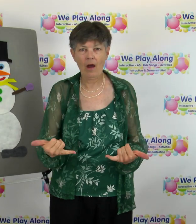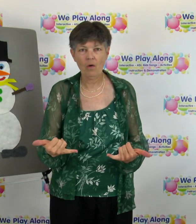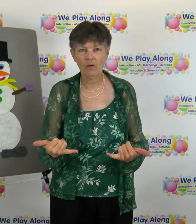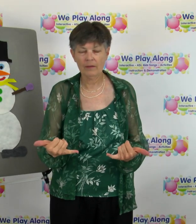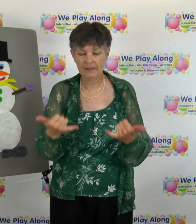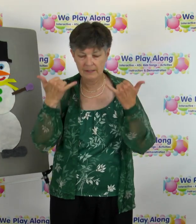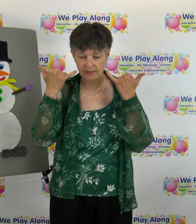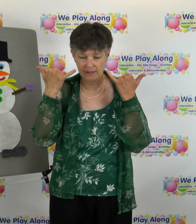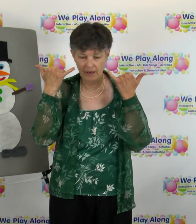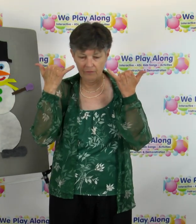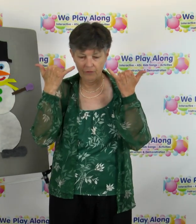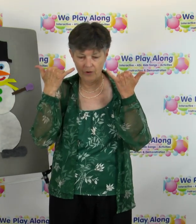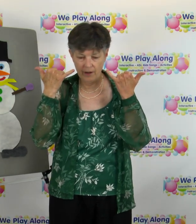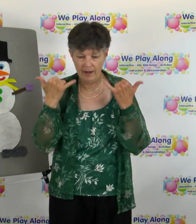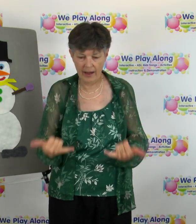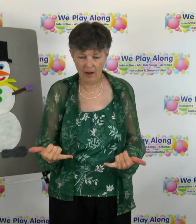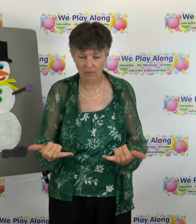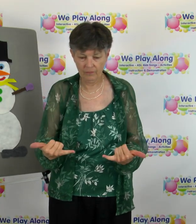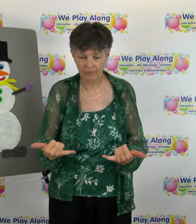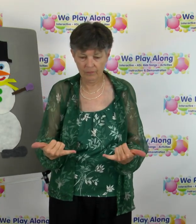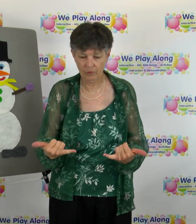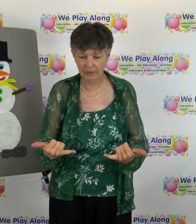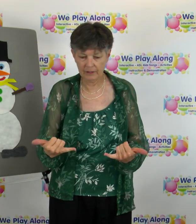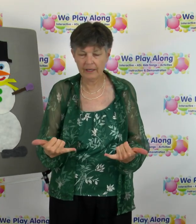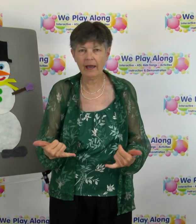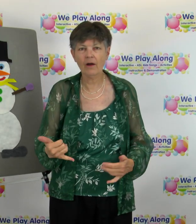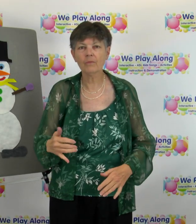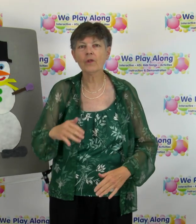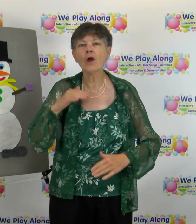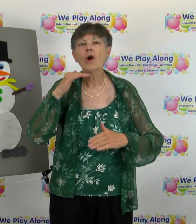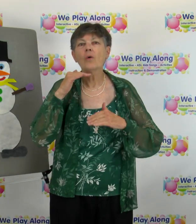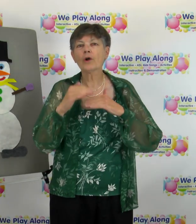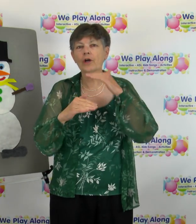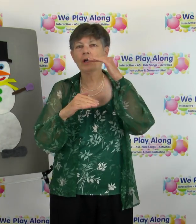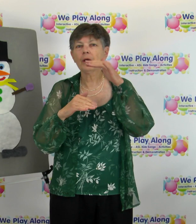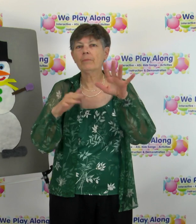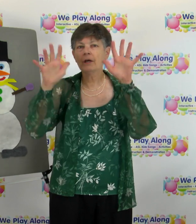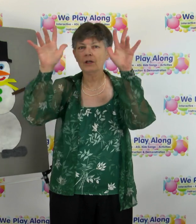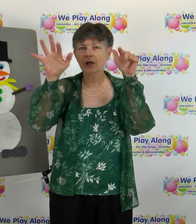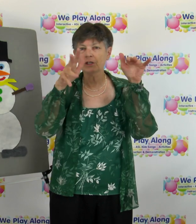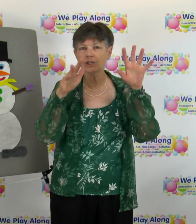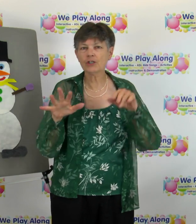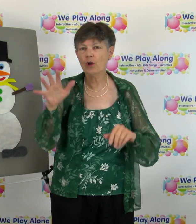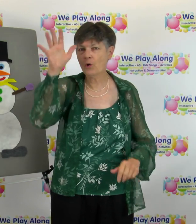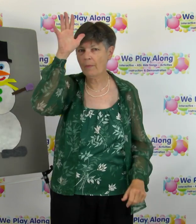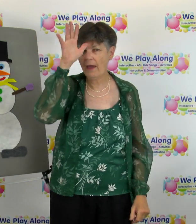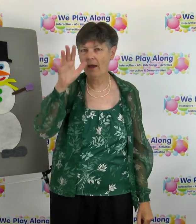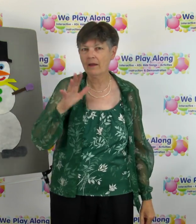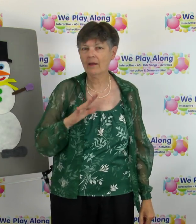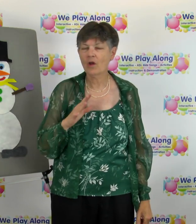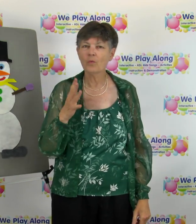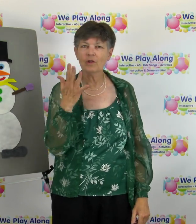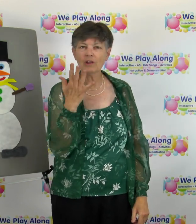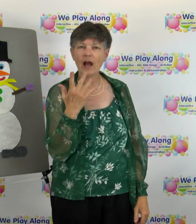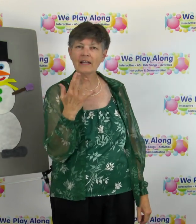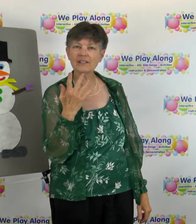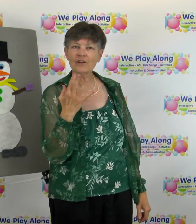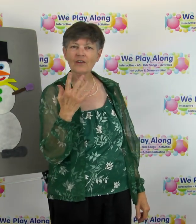this is a sign for now we'll build it now we're gonna build a snowman with lots of